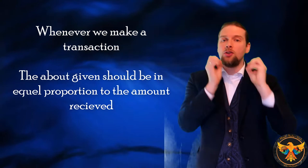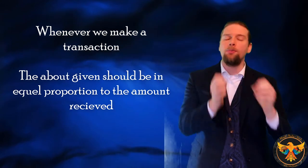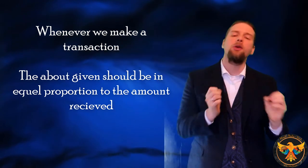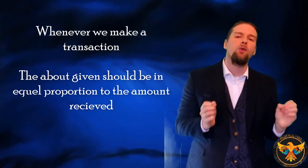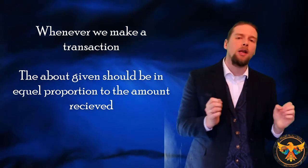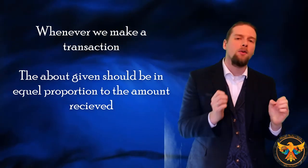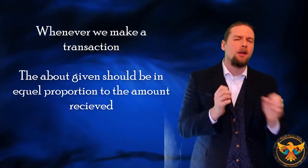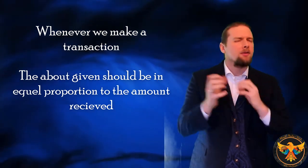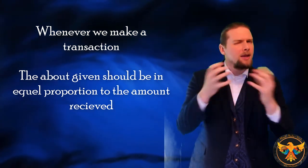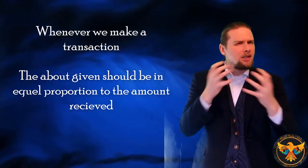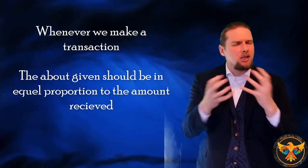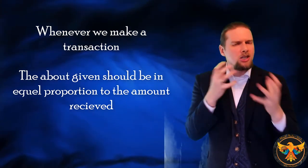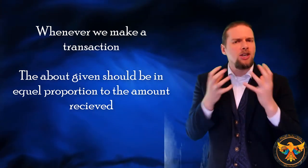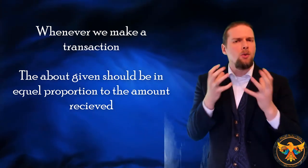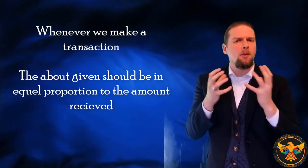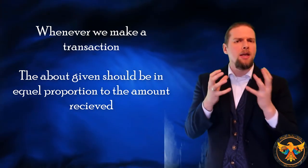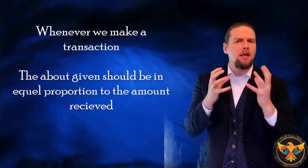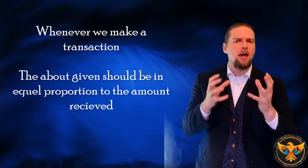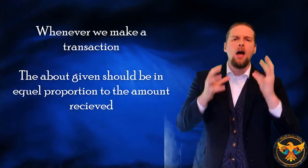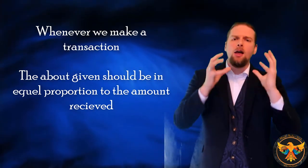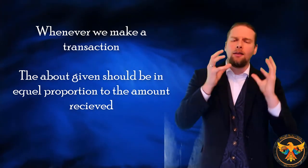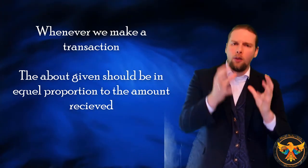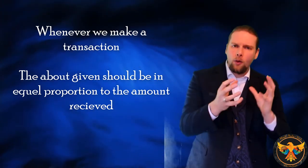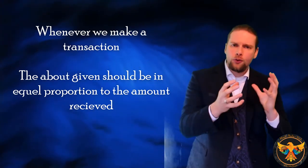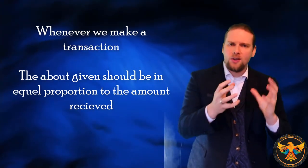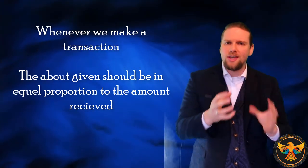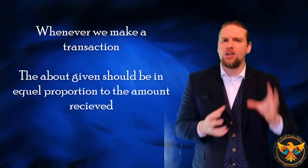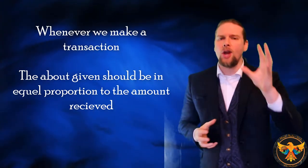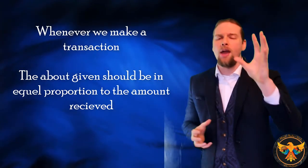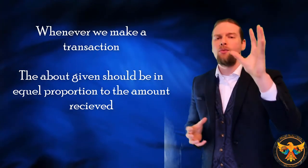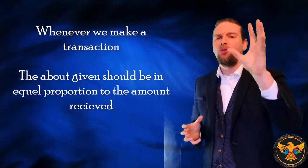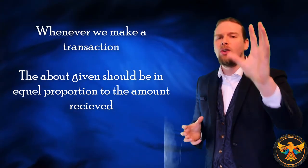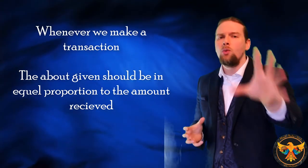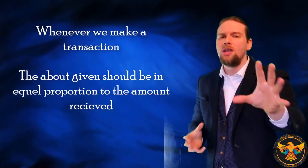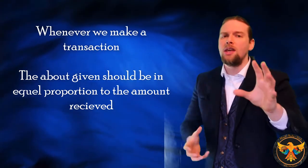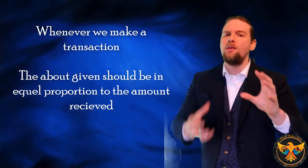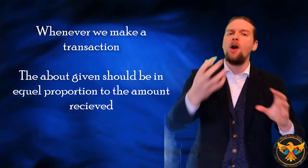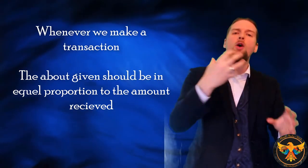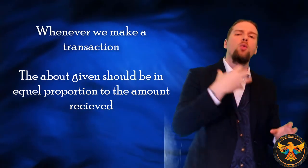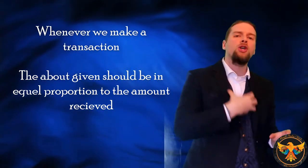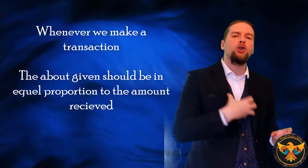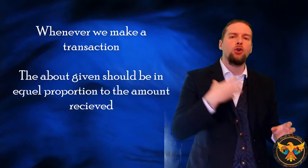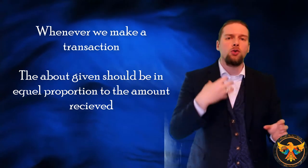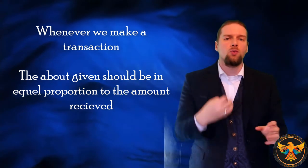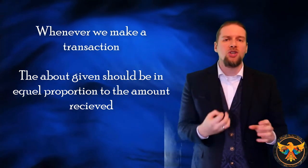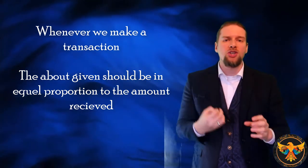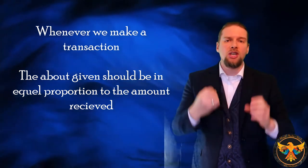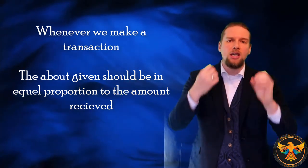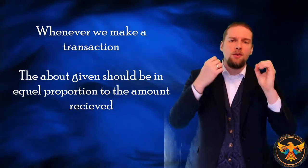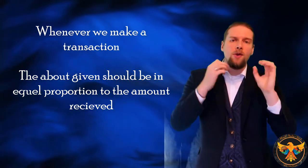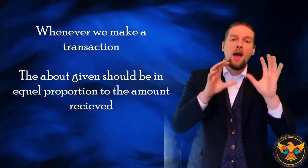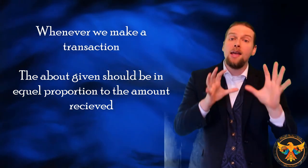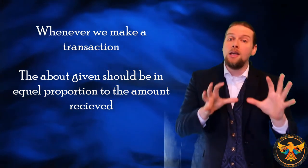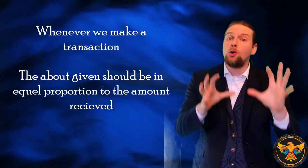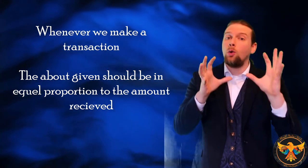something really, really amazing. Do you see what I mean here? The law of transaction, everything we give, we should receive equal